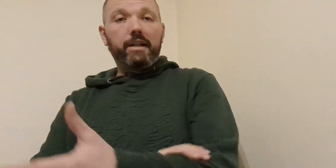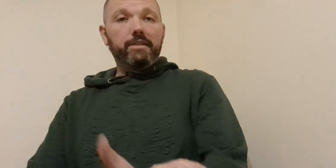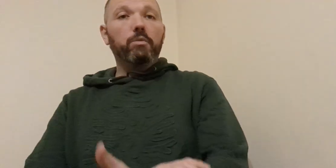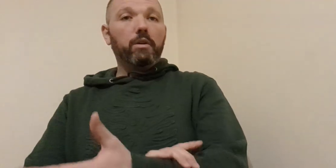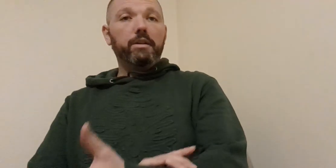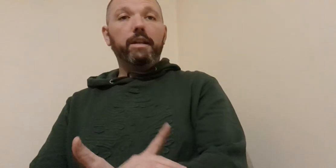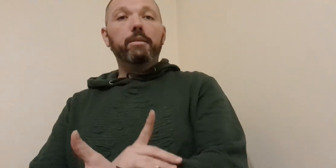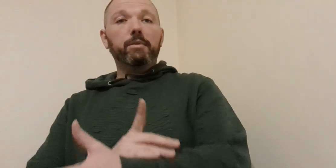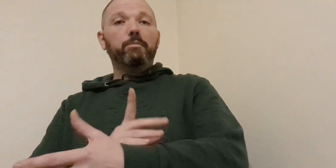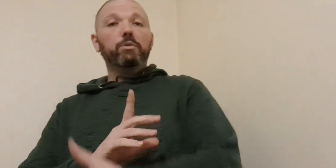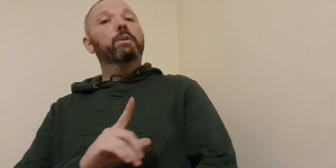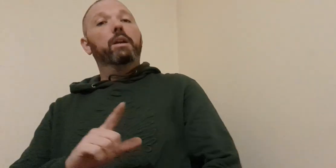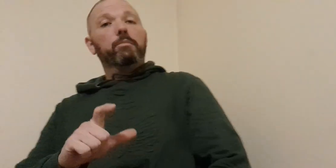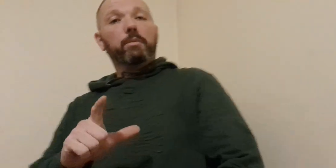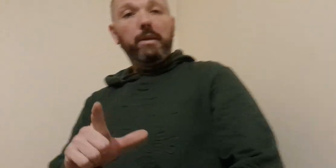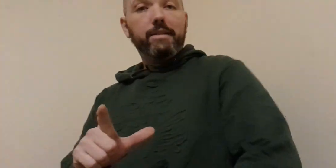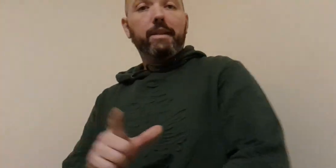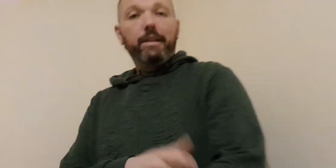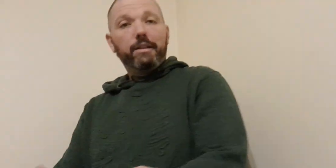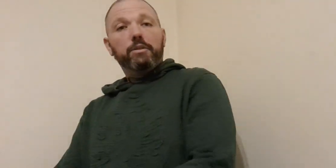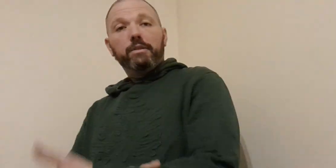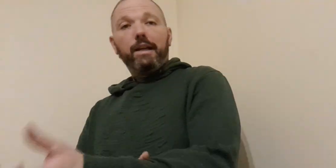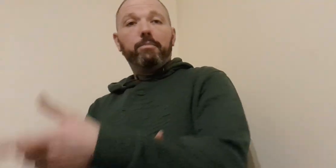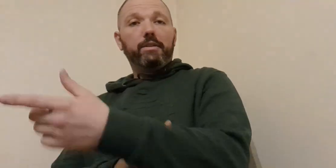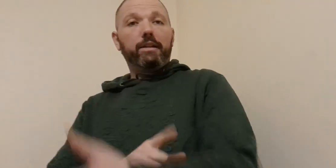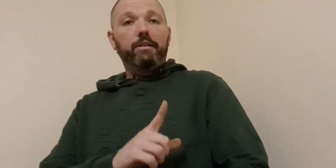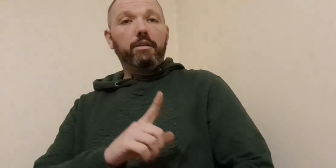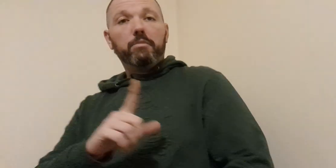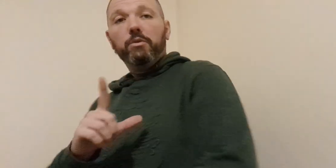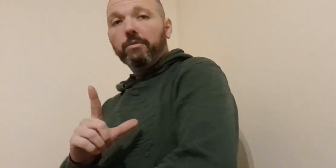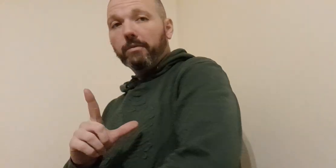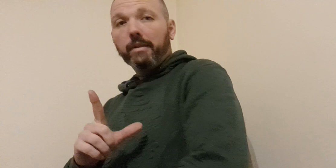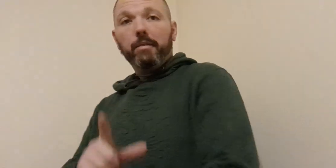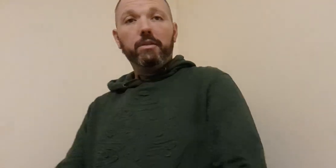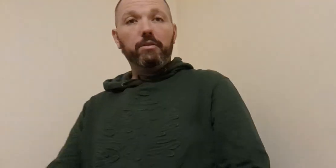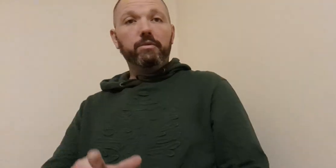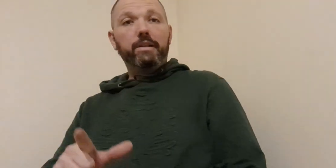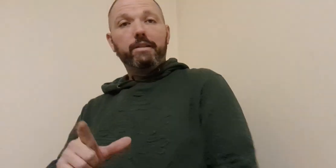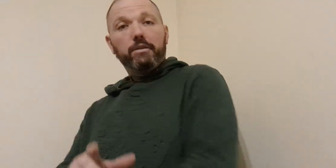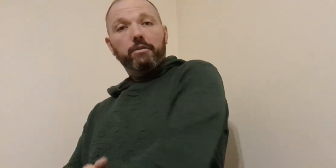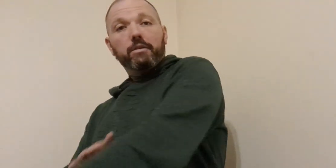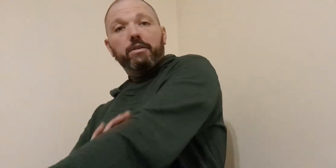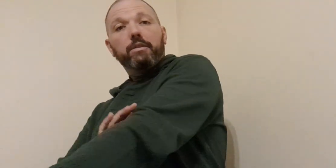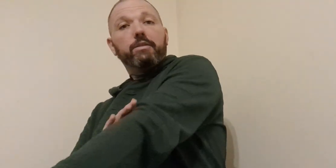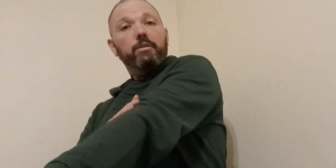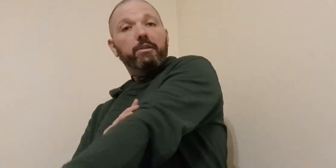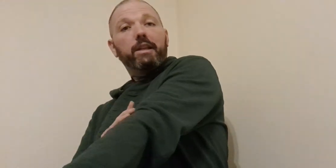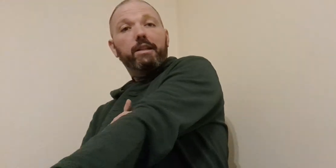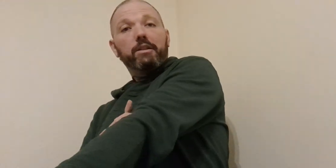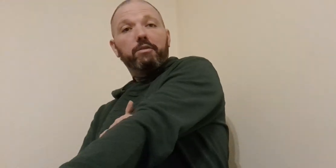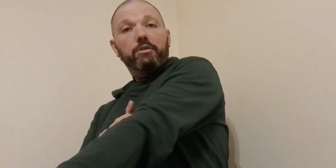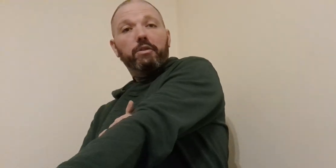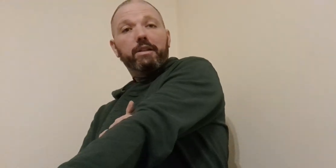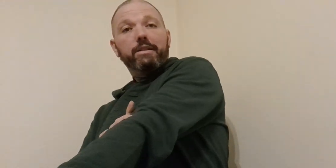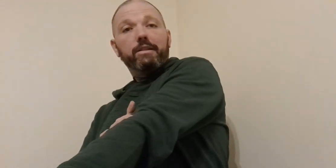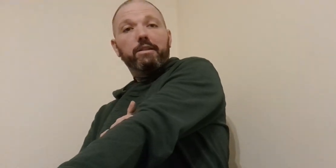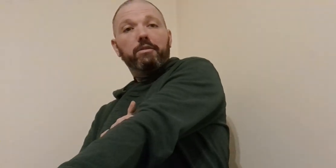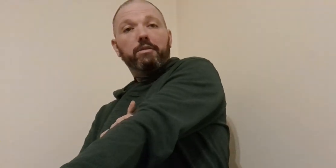body's coordinated with the move but basically like with that particular like move can be used let's say like go to sublocate like go the joint let's say like go